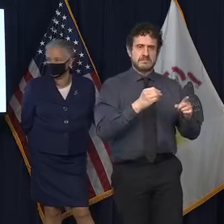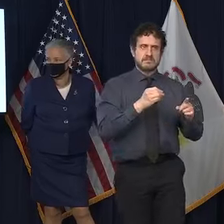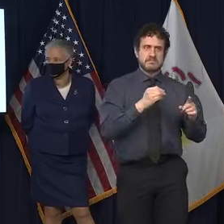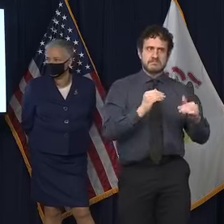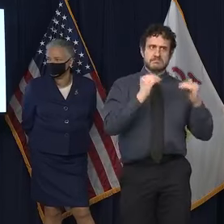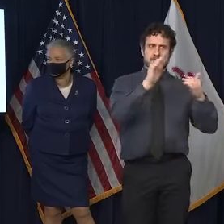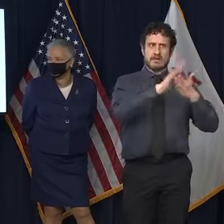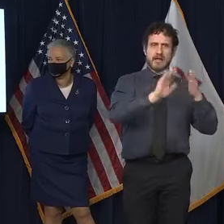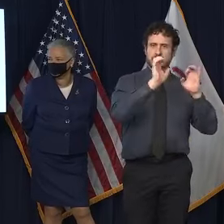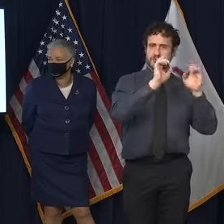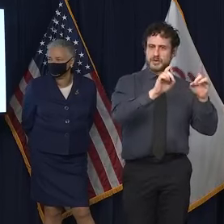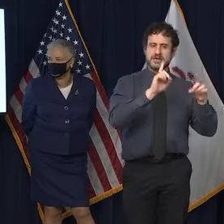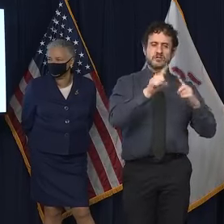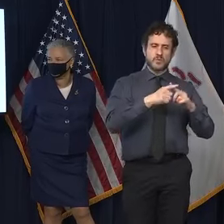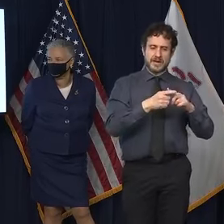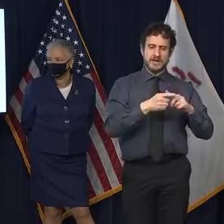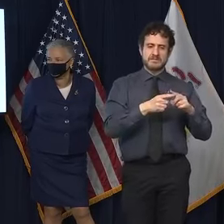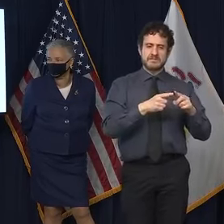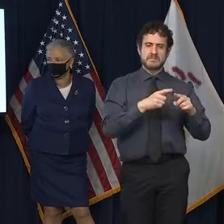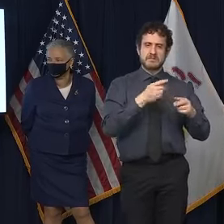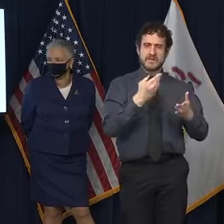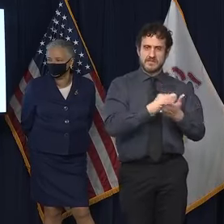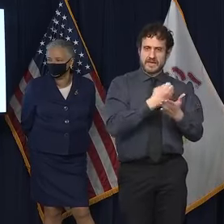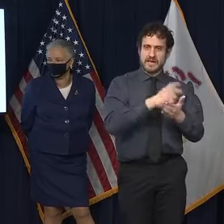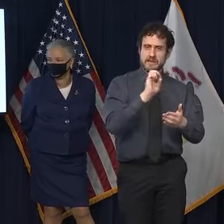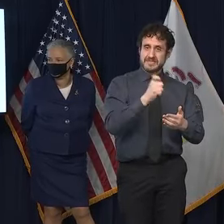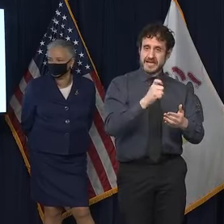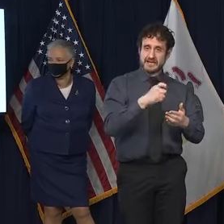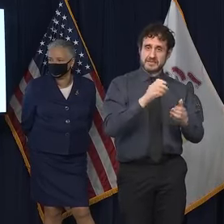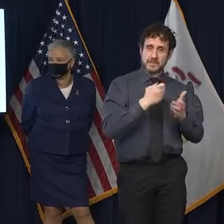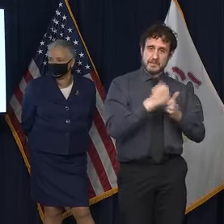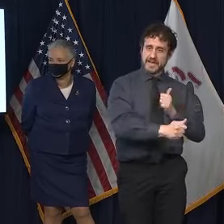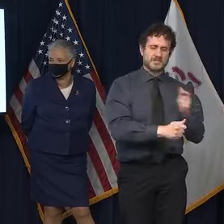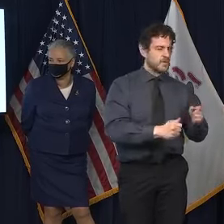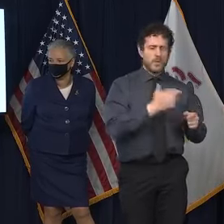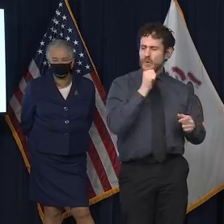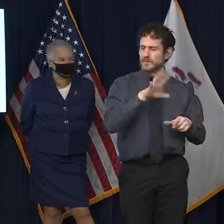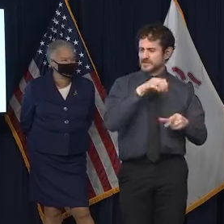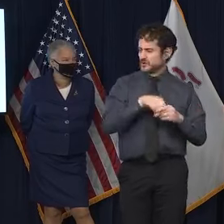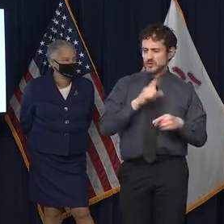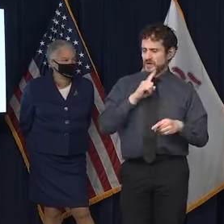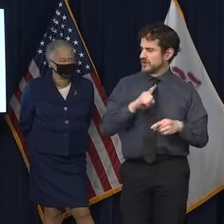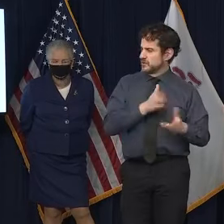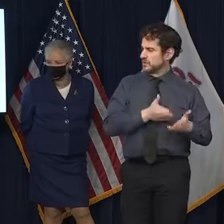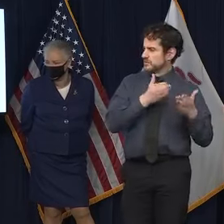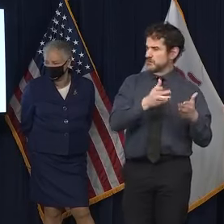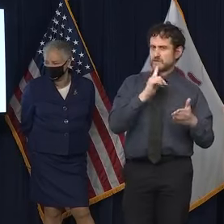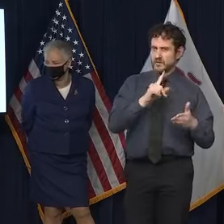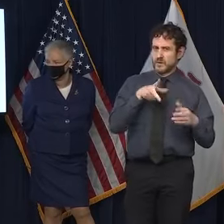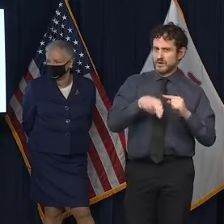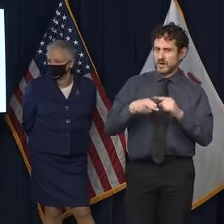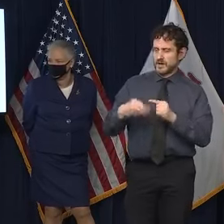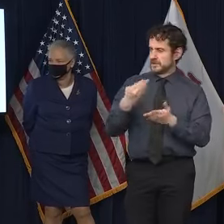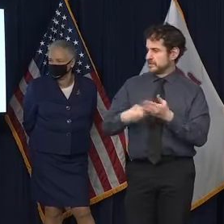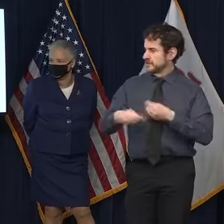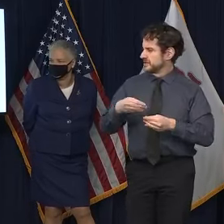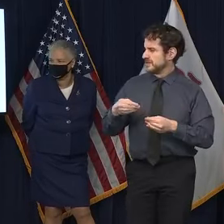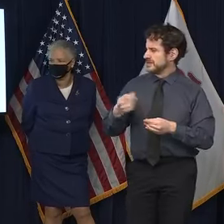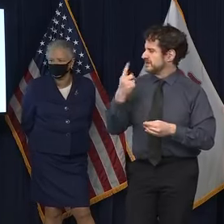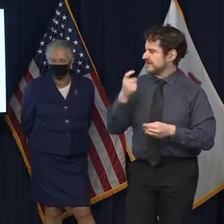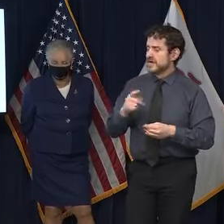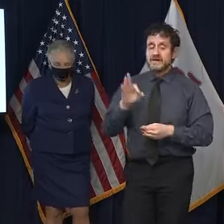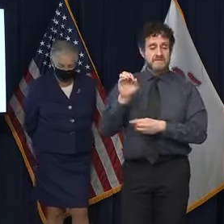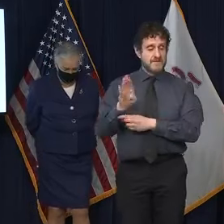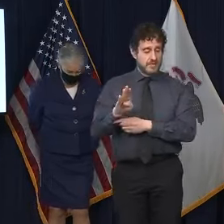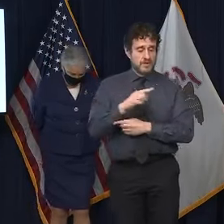pass. Why weren't those included in your budget cut proposals yesterday? I'm sorry, I didn't quite catch the first part. In February, what